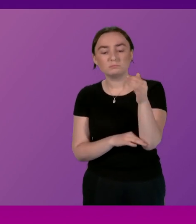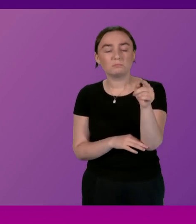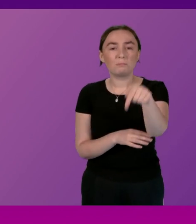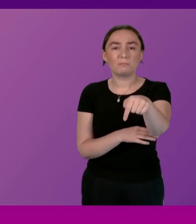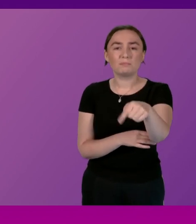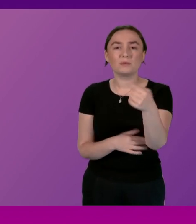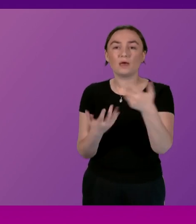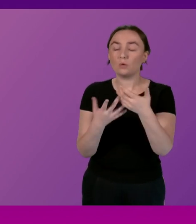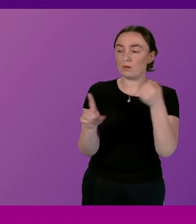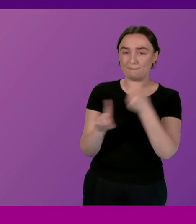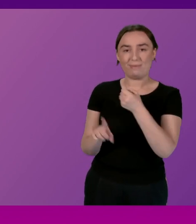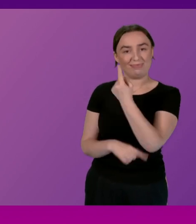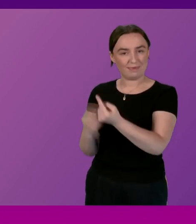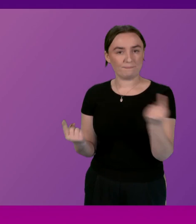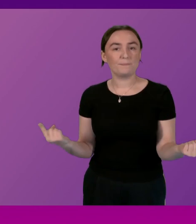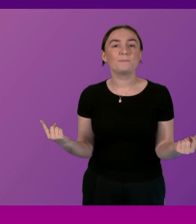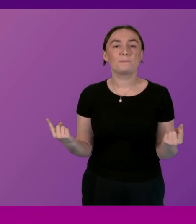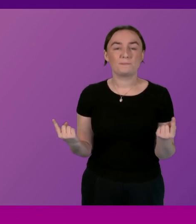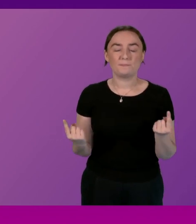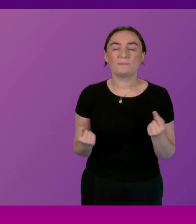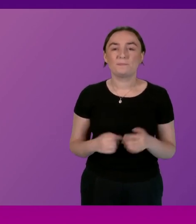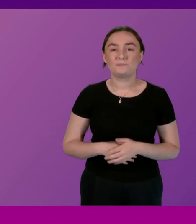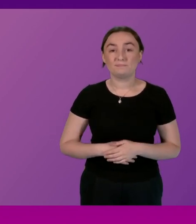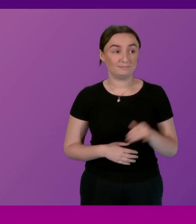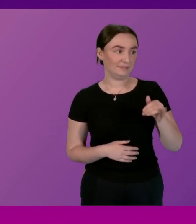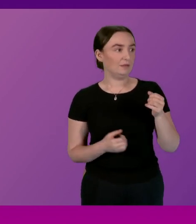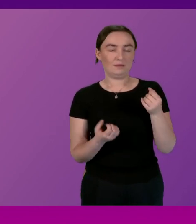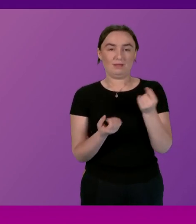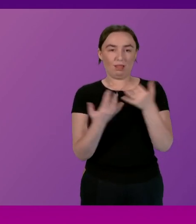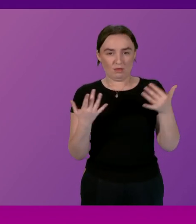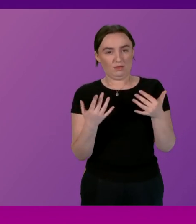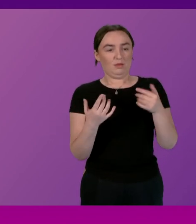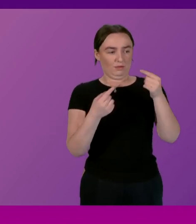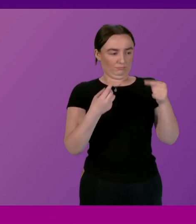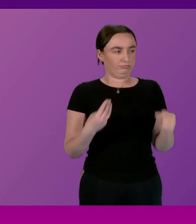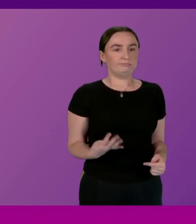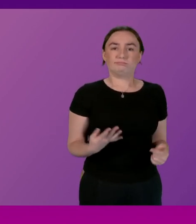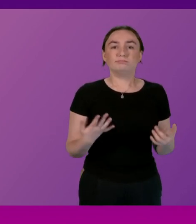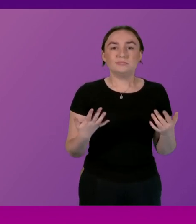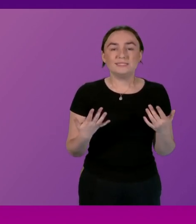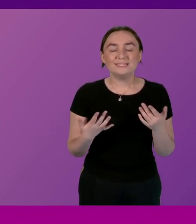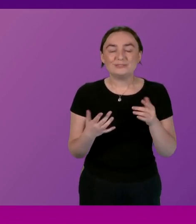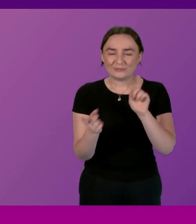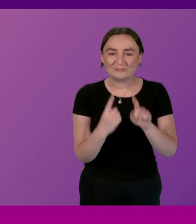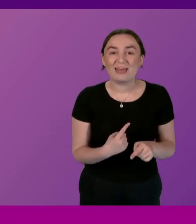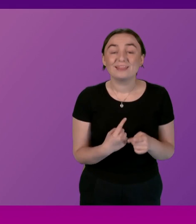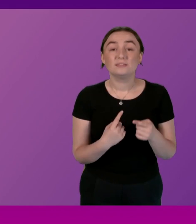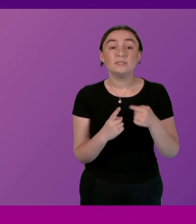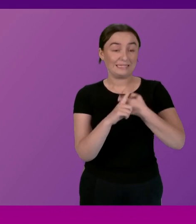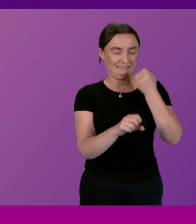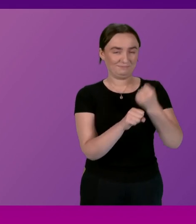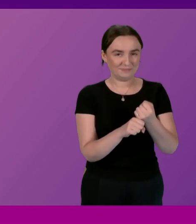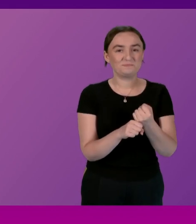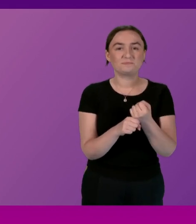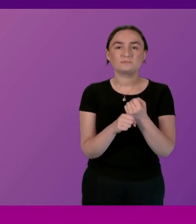will impact upon them First Minister So again there's so much to unpack in that question from Kenneth Gibson I suppose I would start by saying